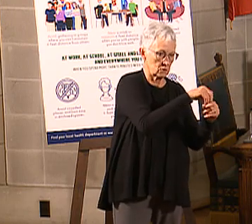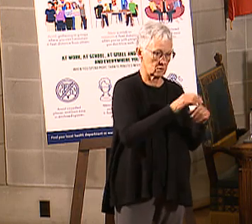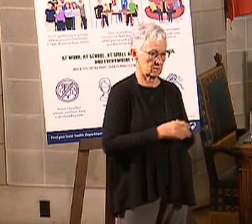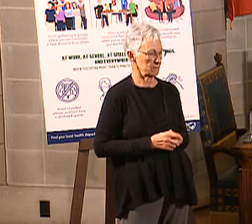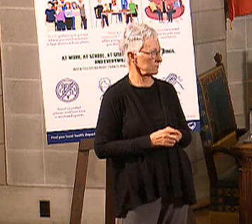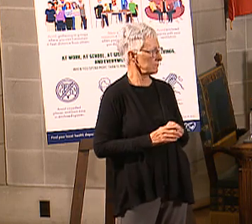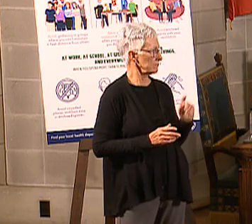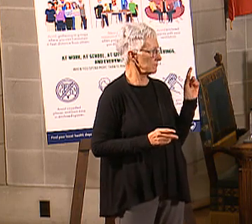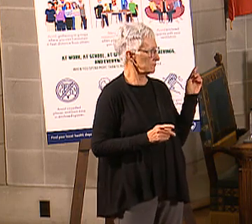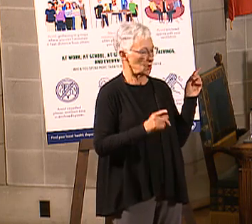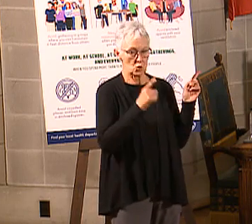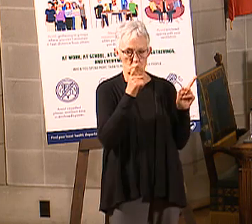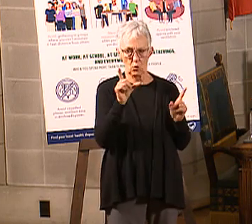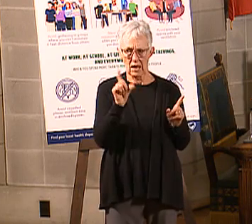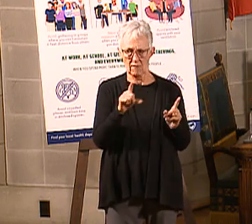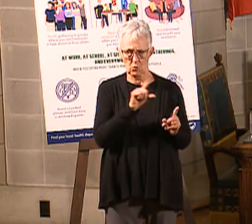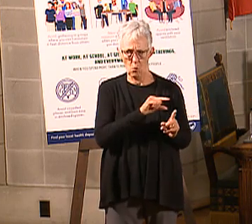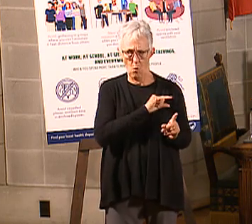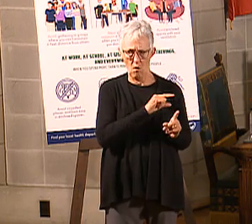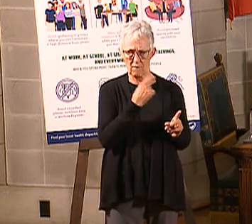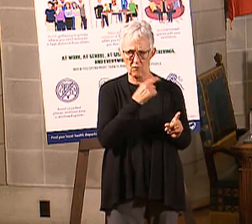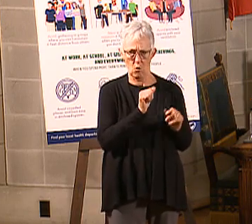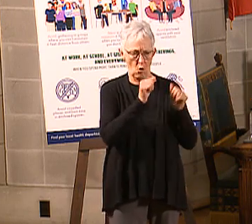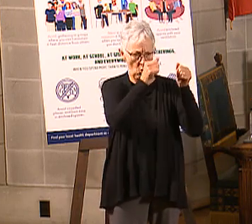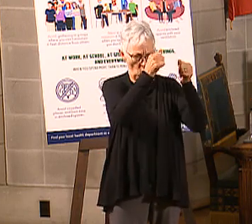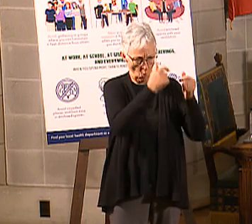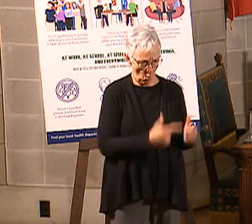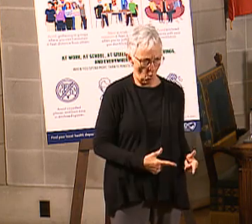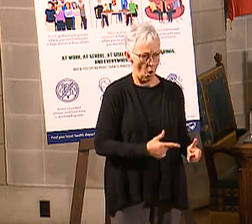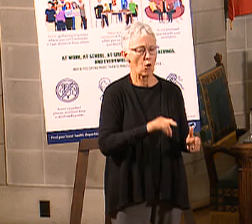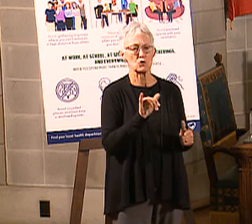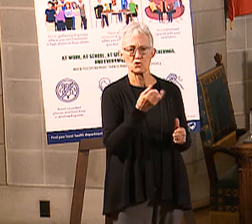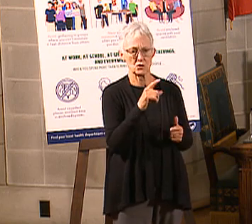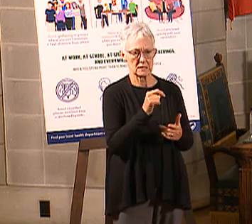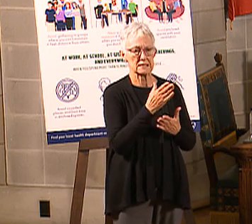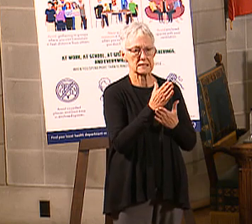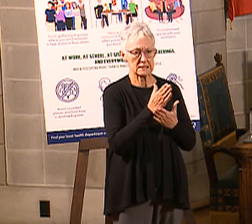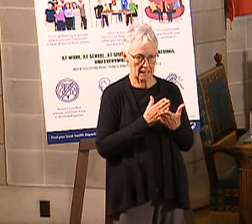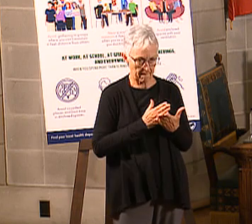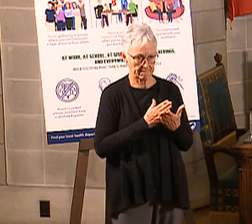all of them. It's just selected ones that if you qualify, if you do, qualify. that accurate? Yes.